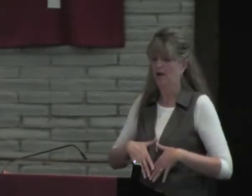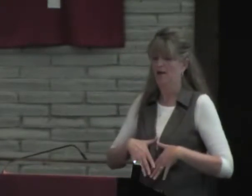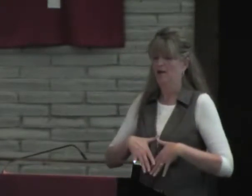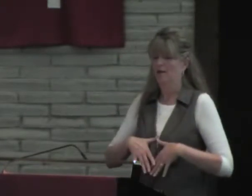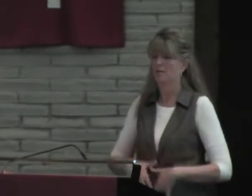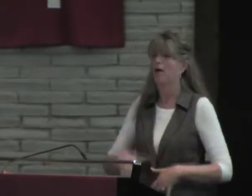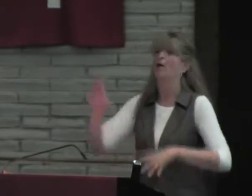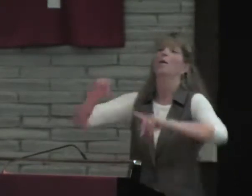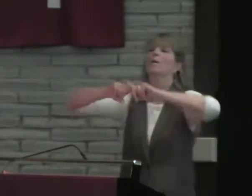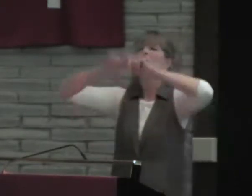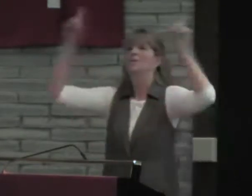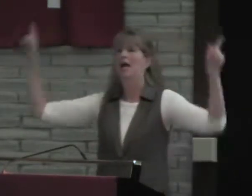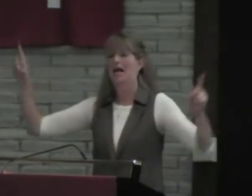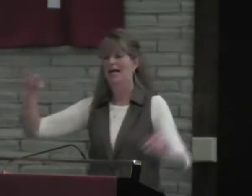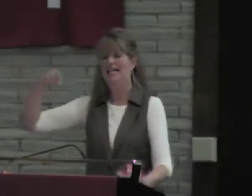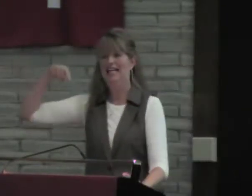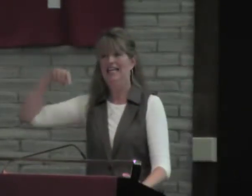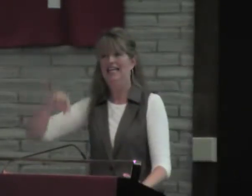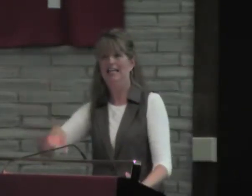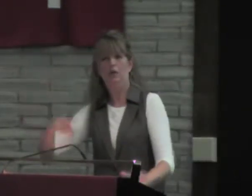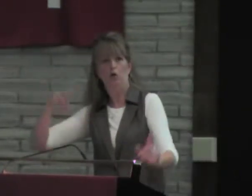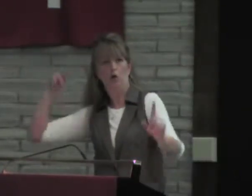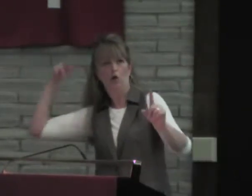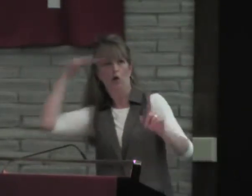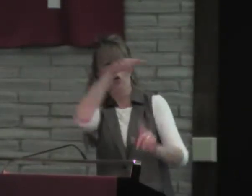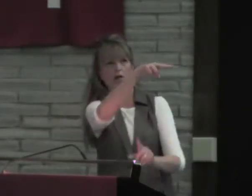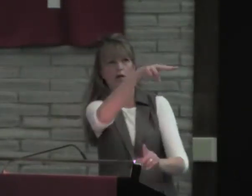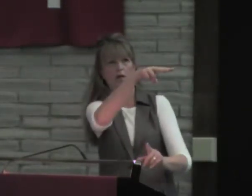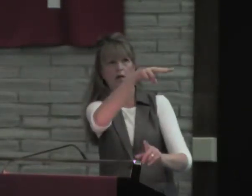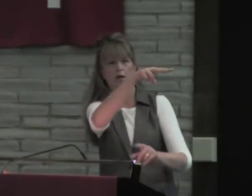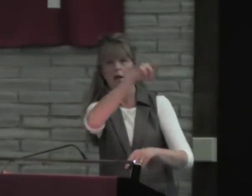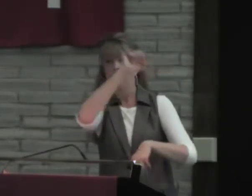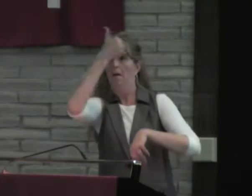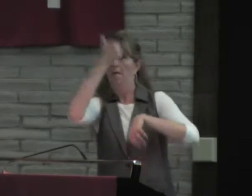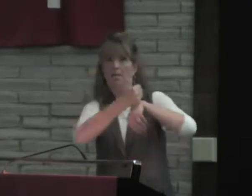despair. So he's looking,